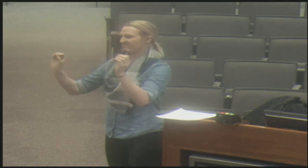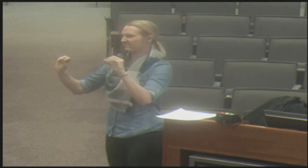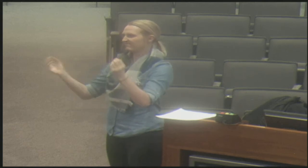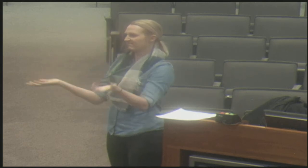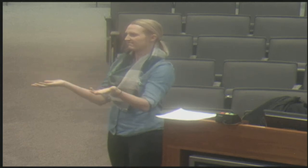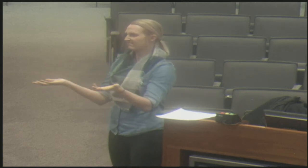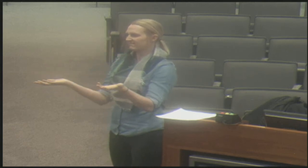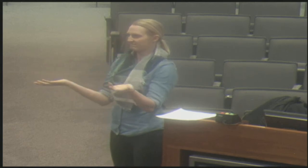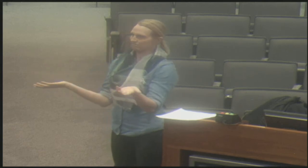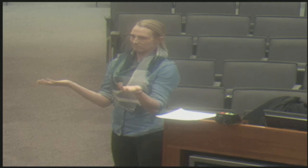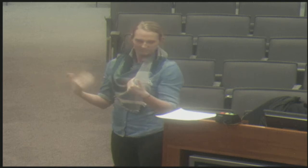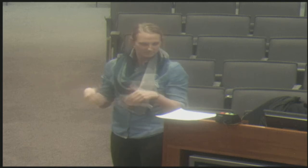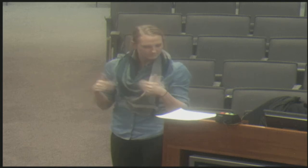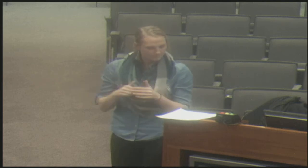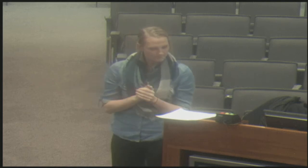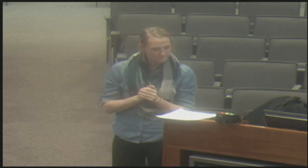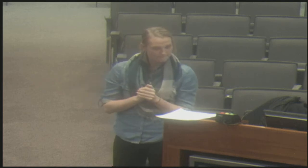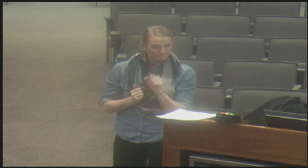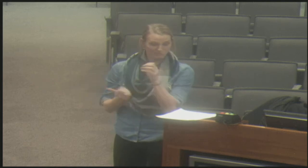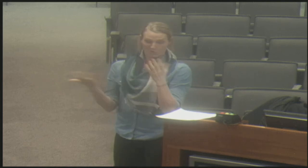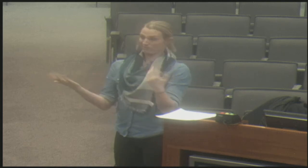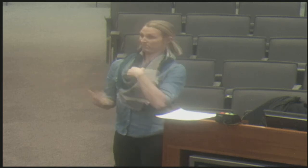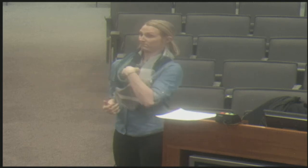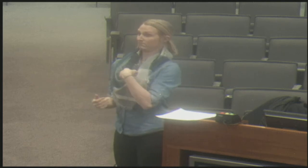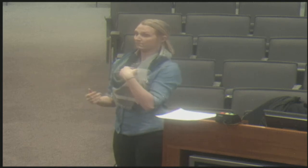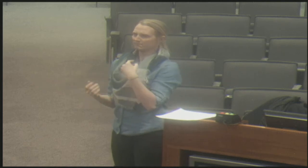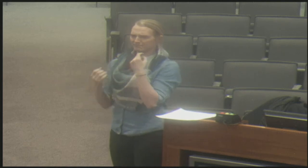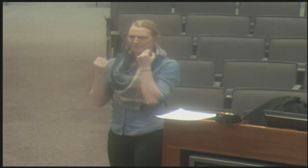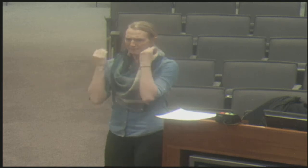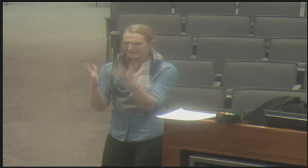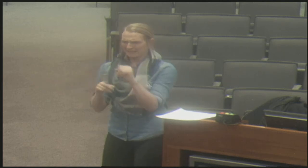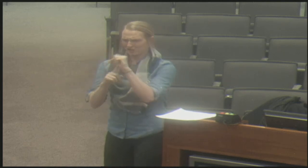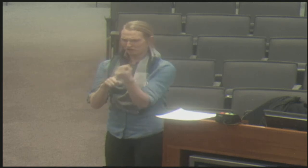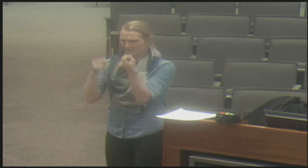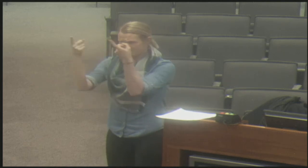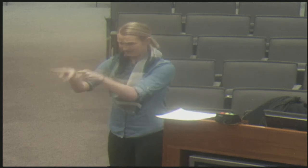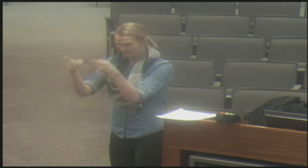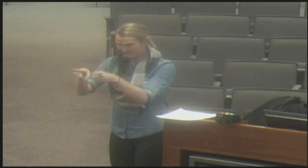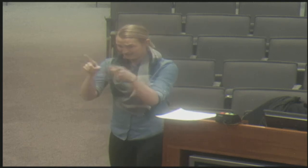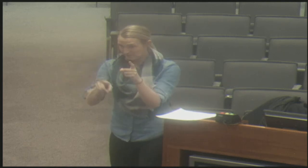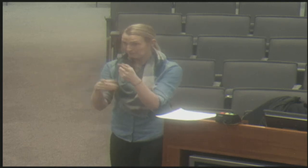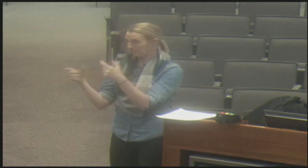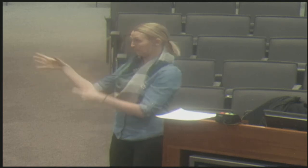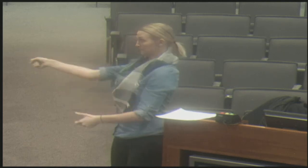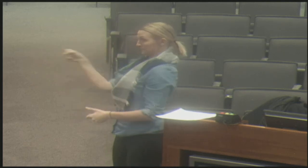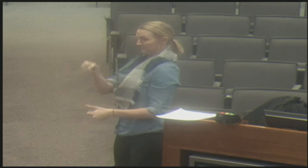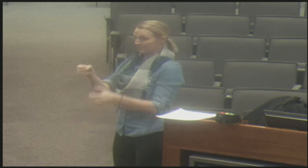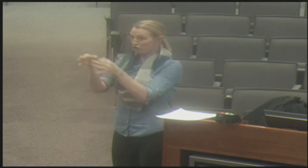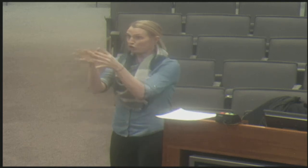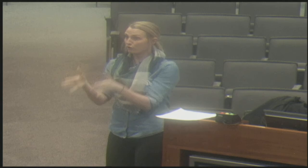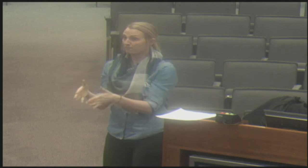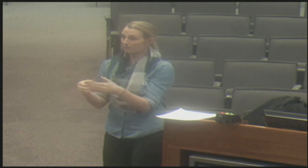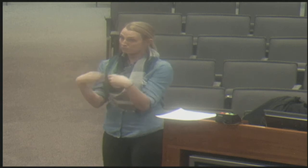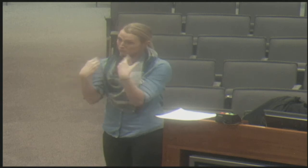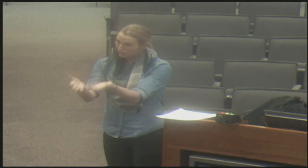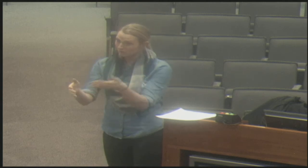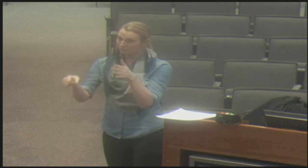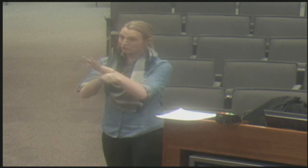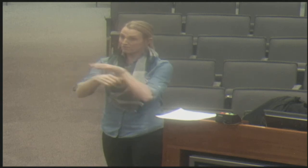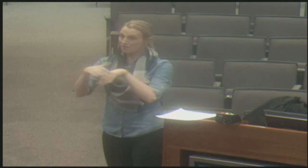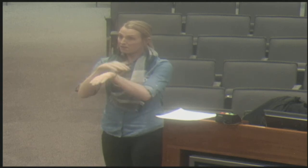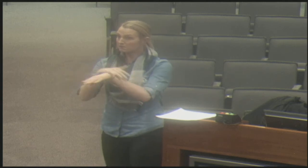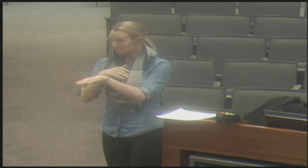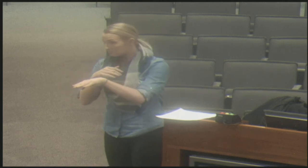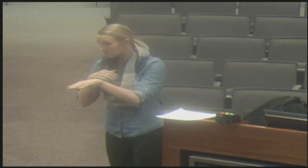you're not able to really kind of understand what's taking place in that scenario. So there's lots of different situations where